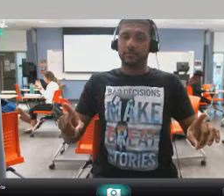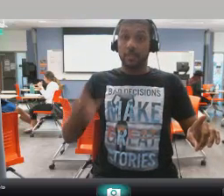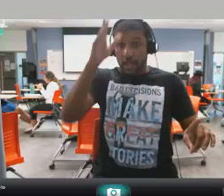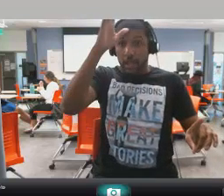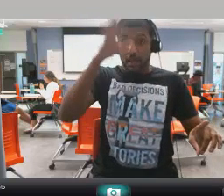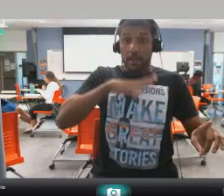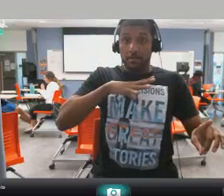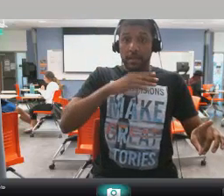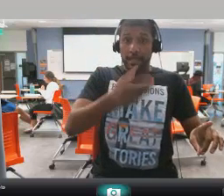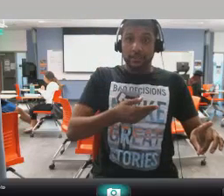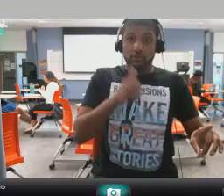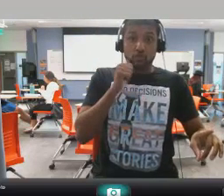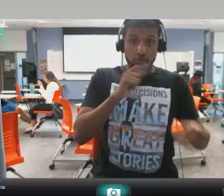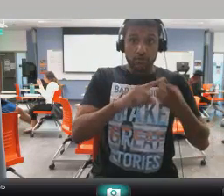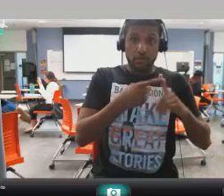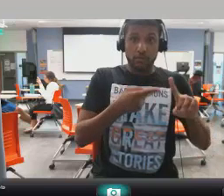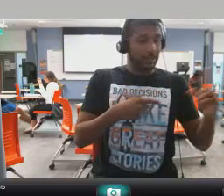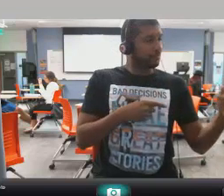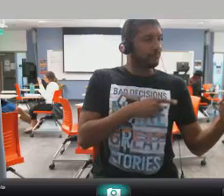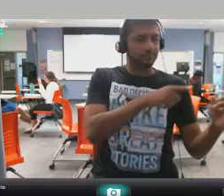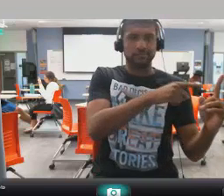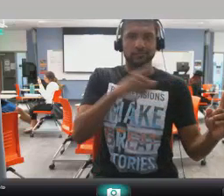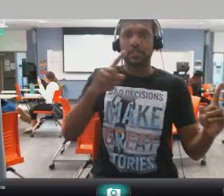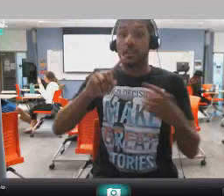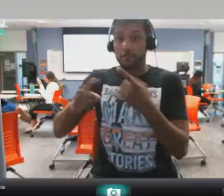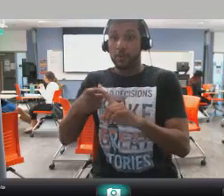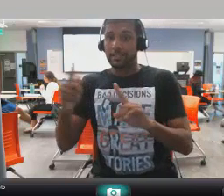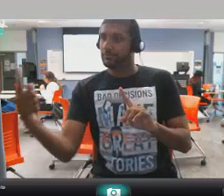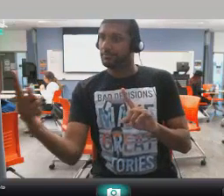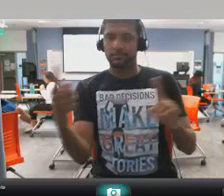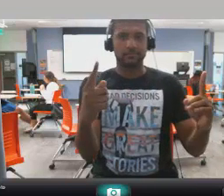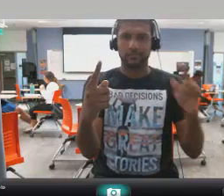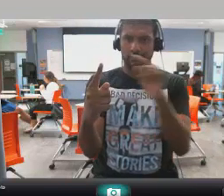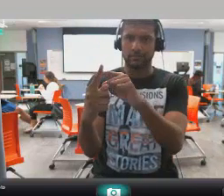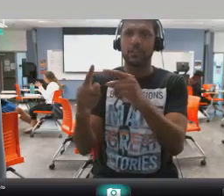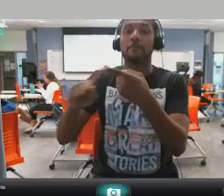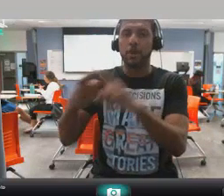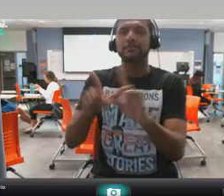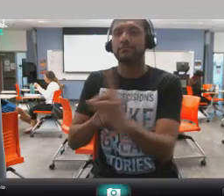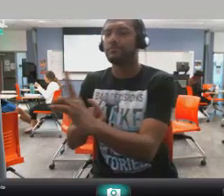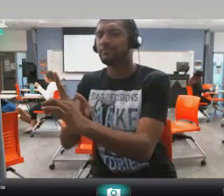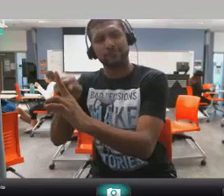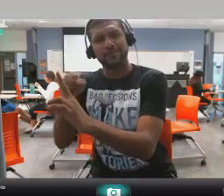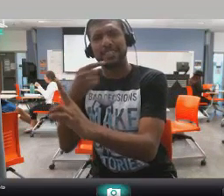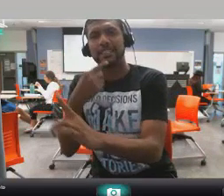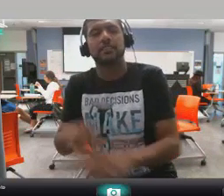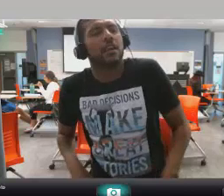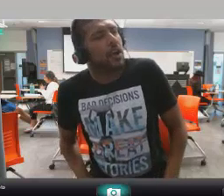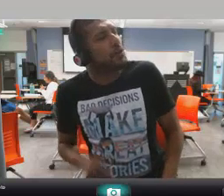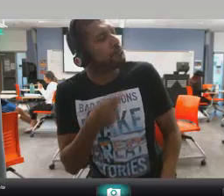guy introduces his boy to his new girlfriend, when they walk away, his boy goes, oh man, she's nice. I gotta